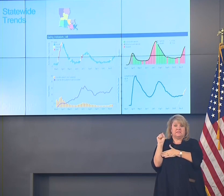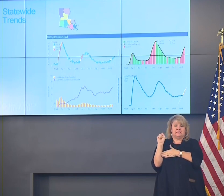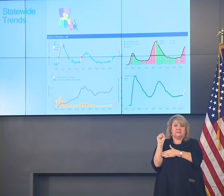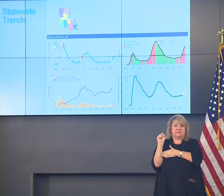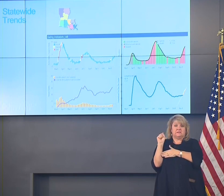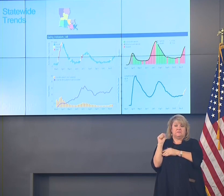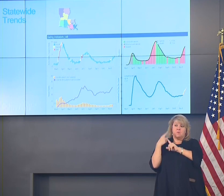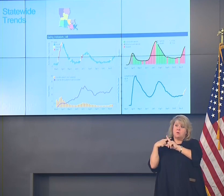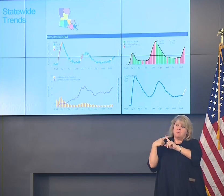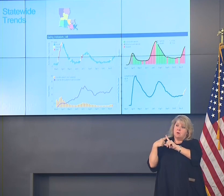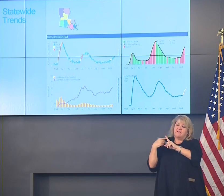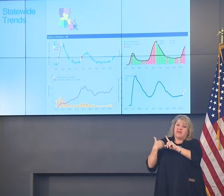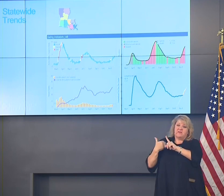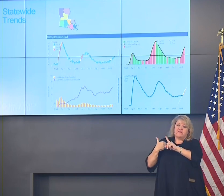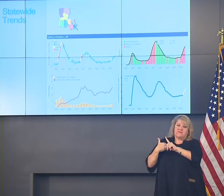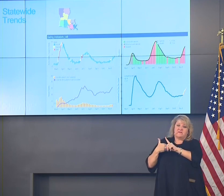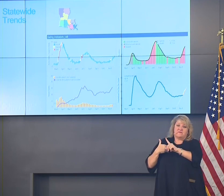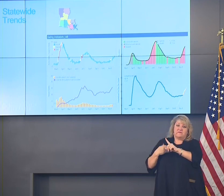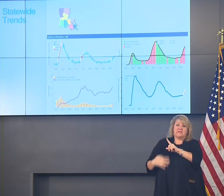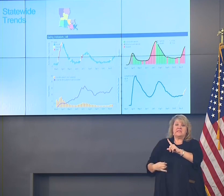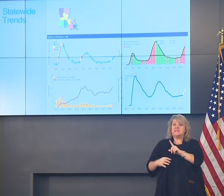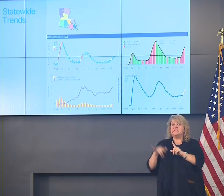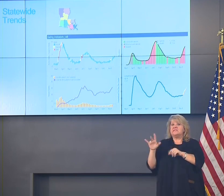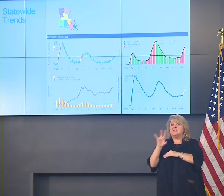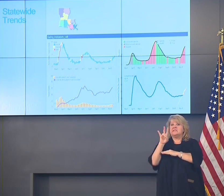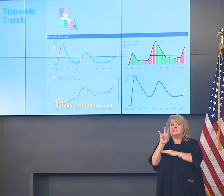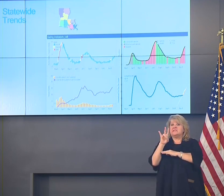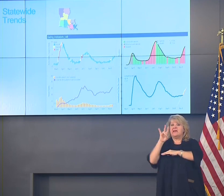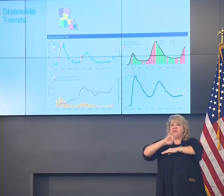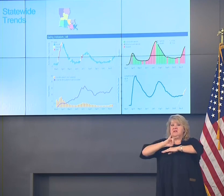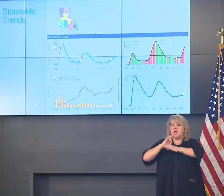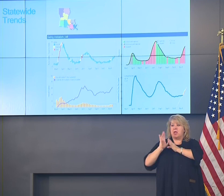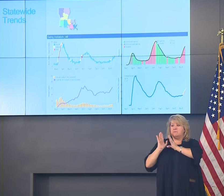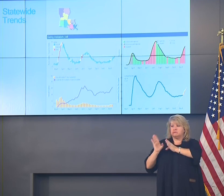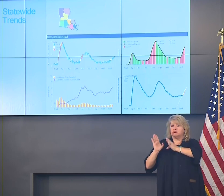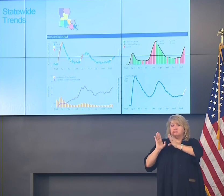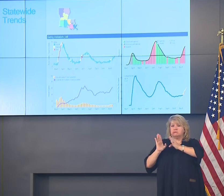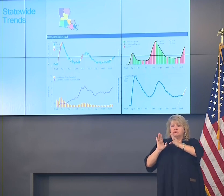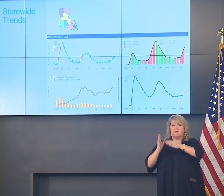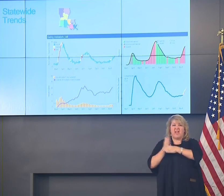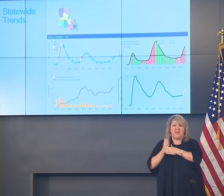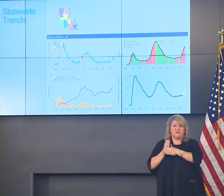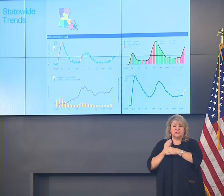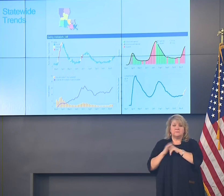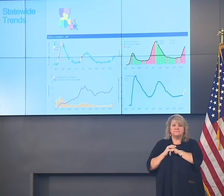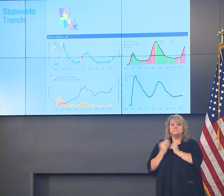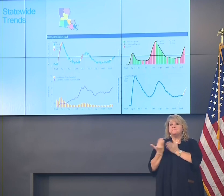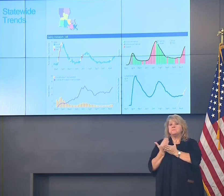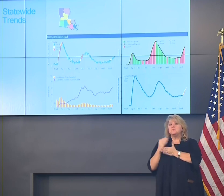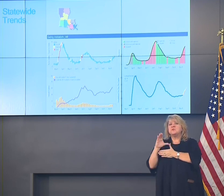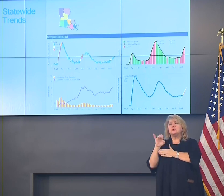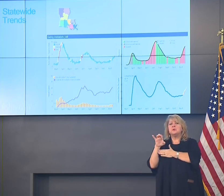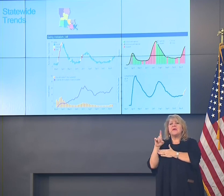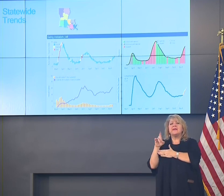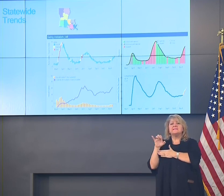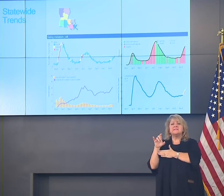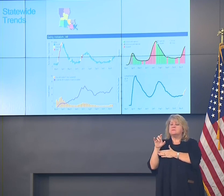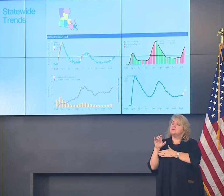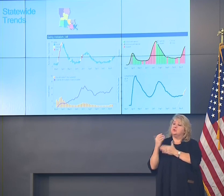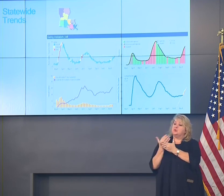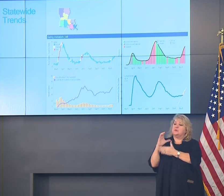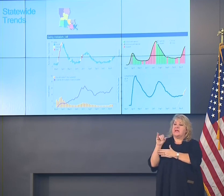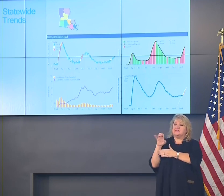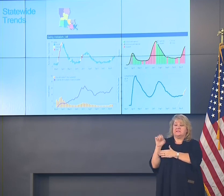on a rolling seven day average. So new cases diagnosed essentially positive